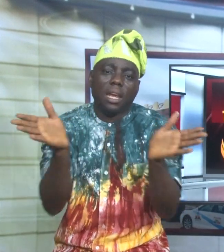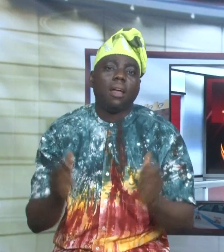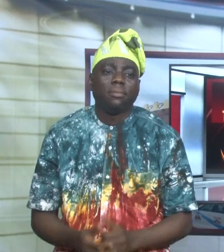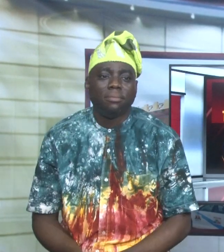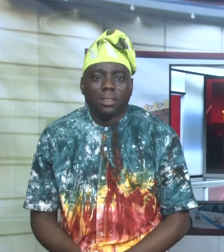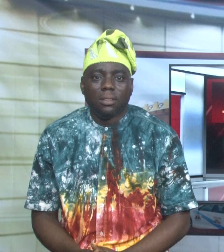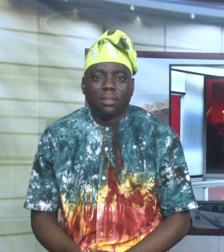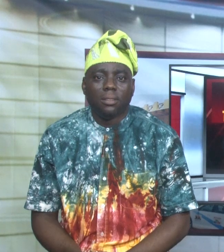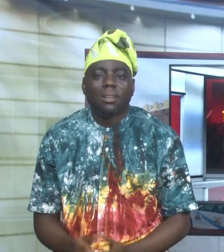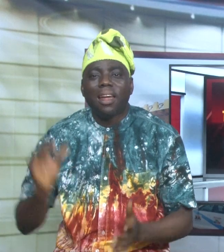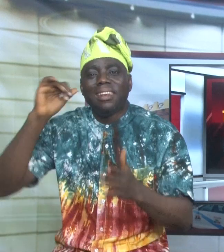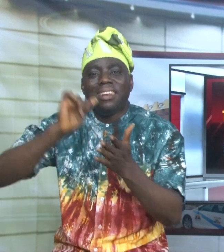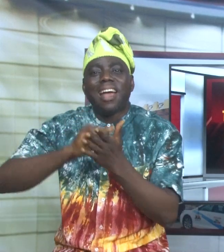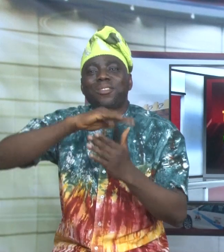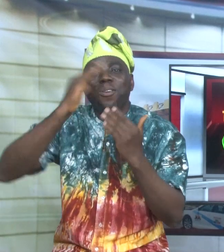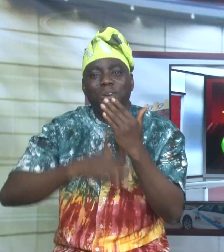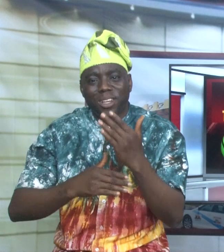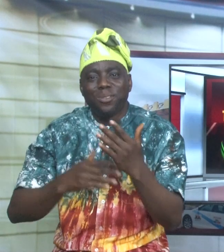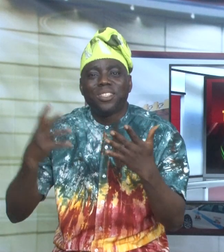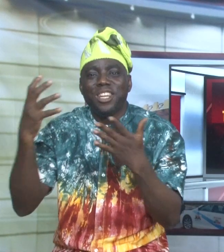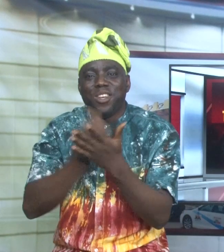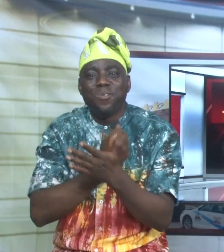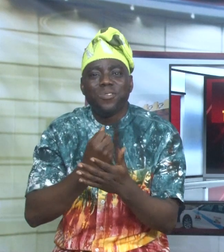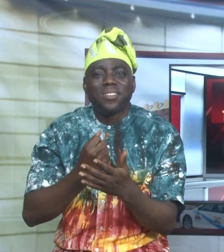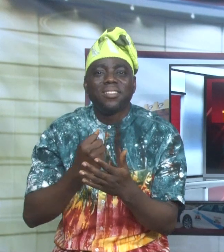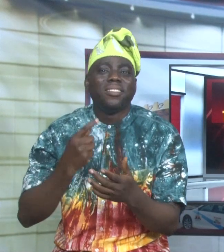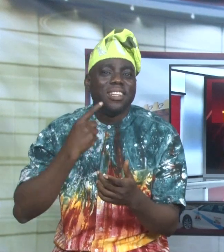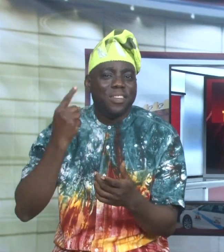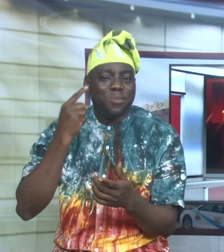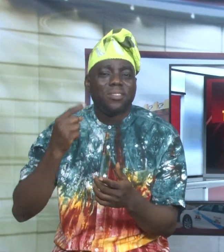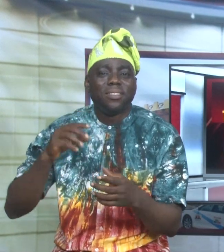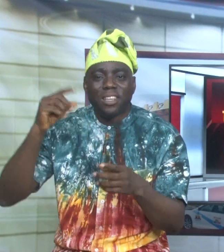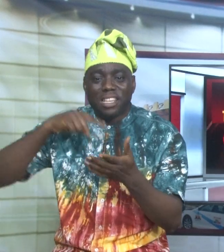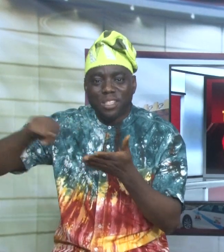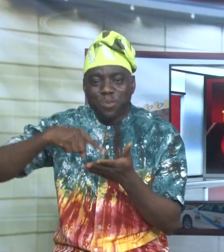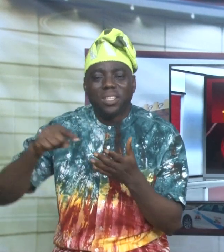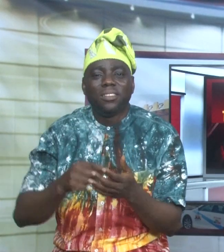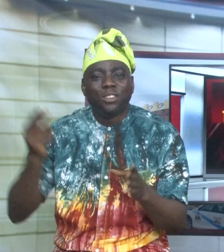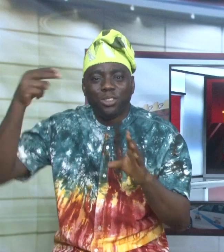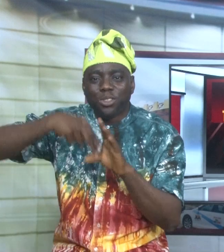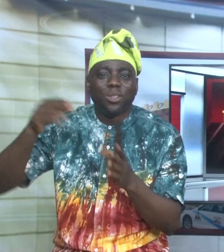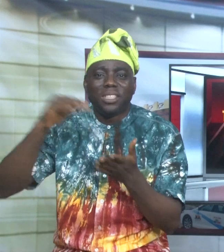And that concludes the comprehensive news for the deaf for this week. I am Sheyi Ogunbayo.